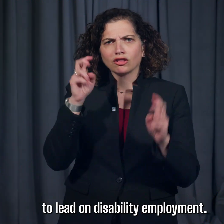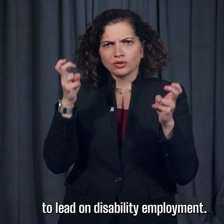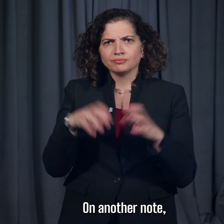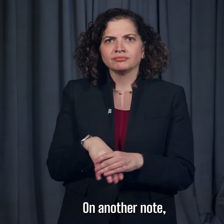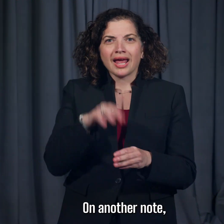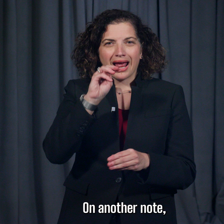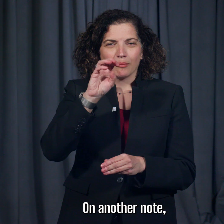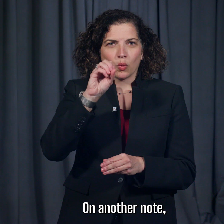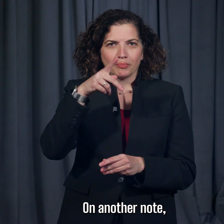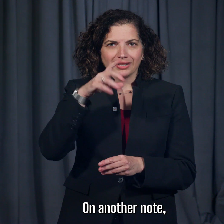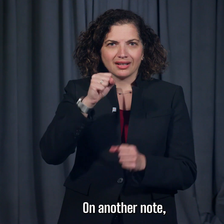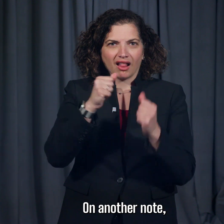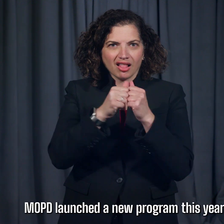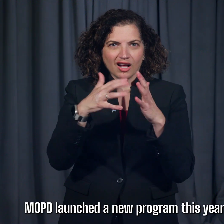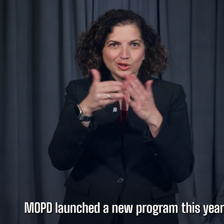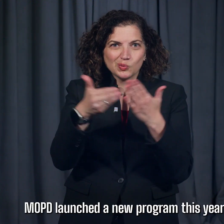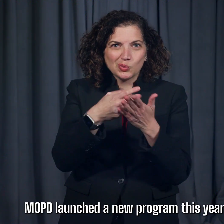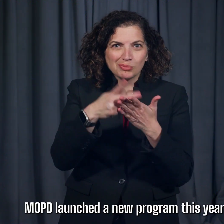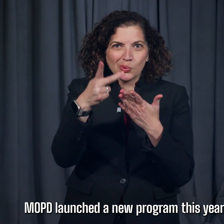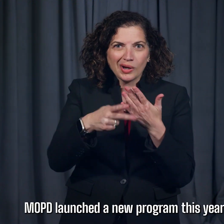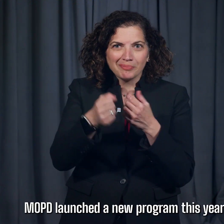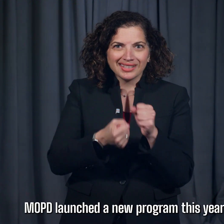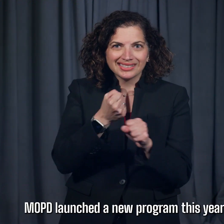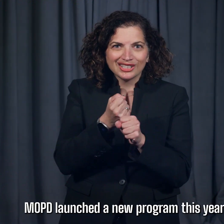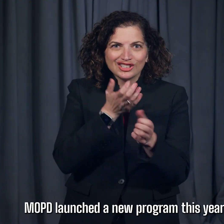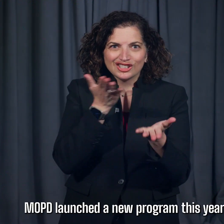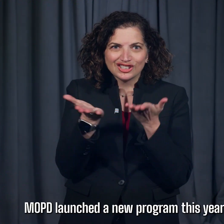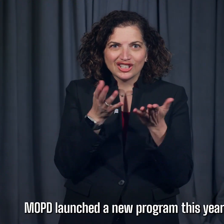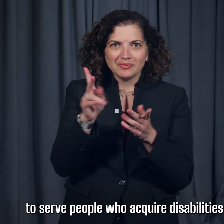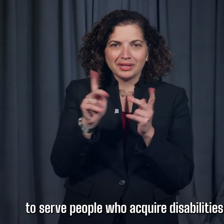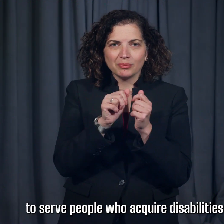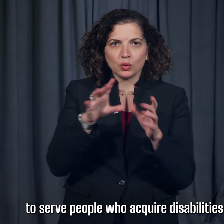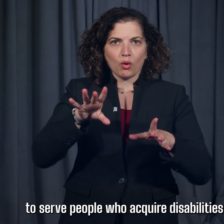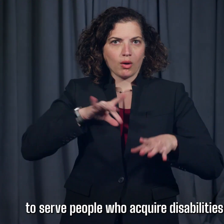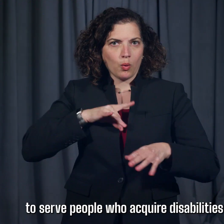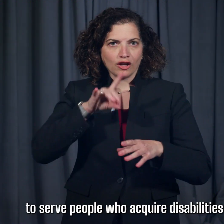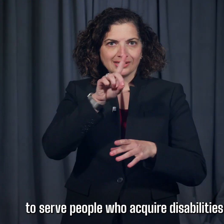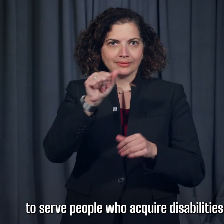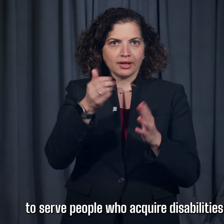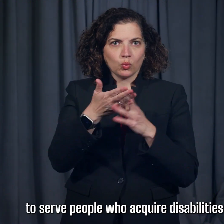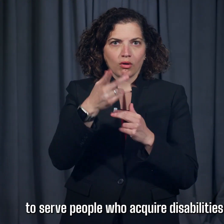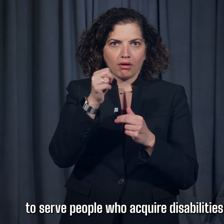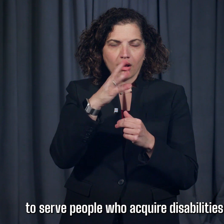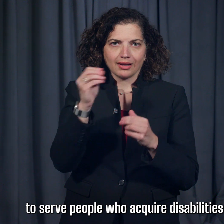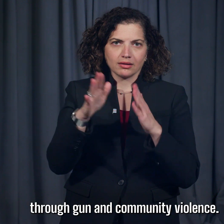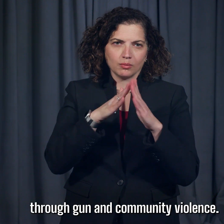On another note, MOPD launched a new program this year to serve people who acquire disabilities through